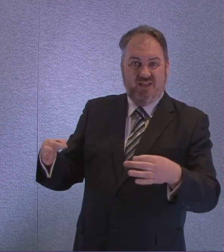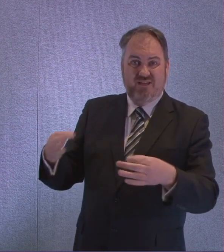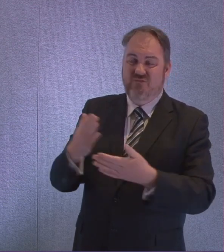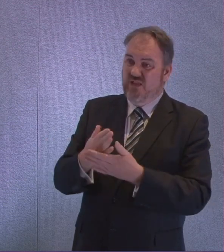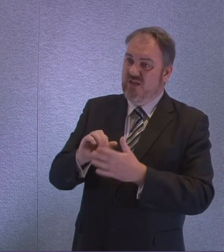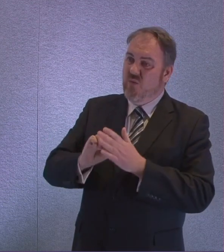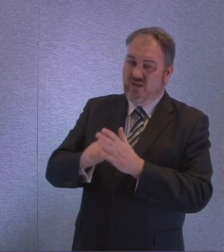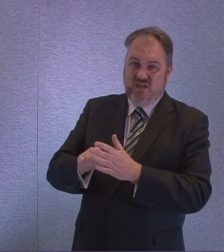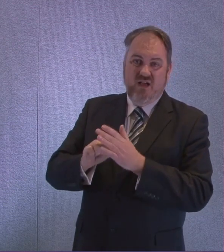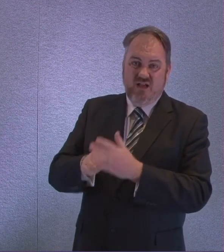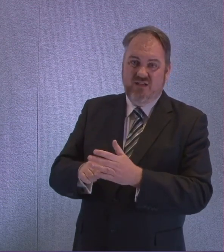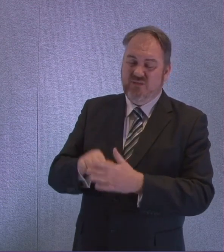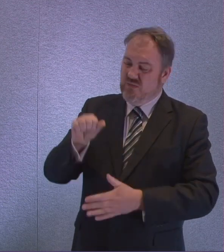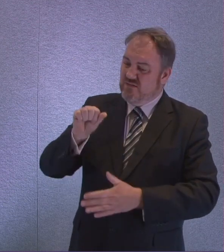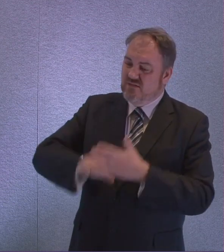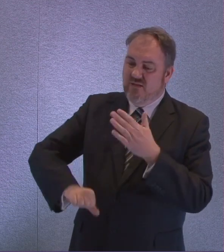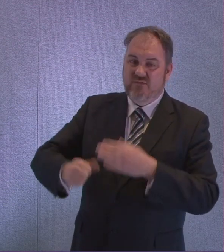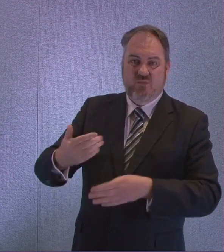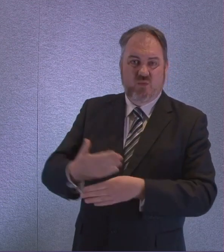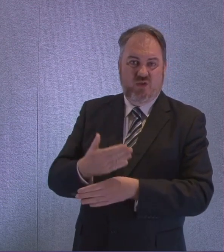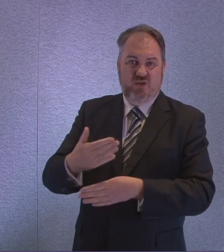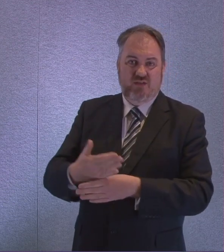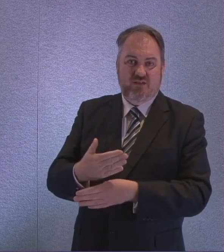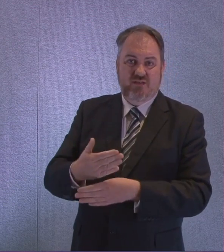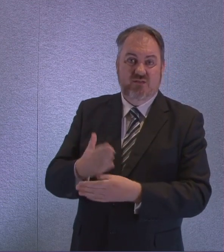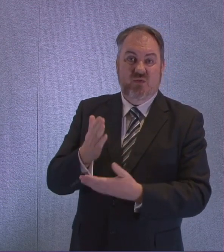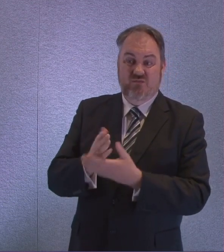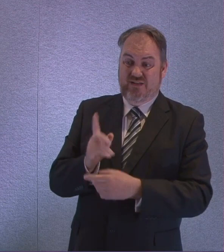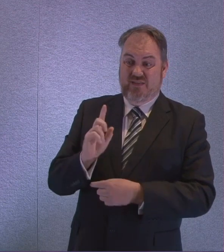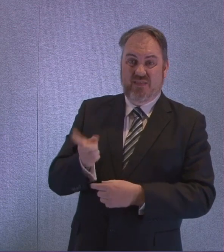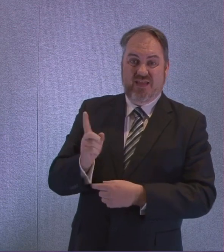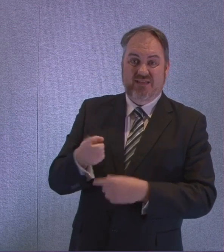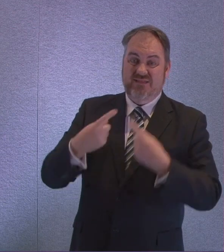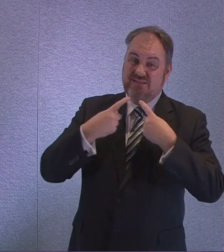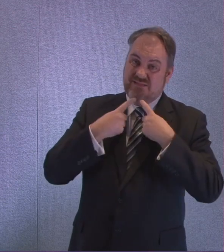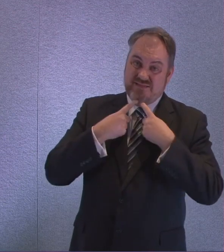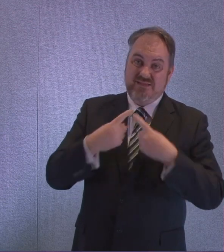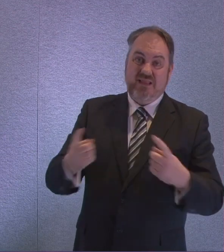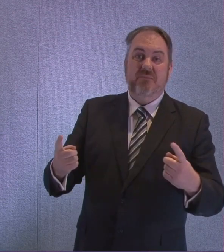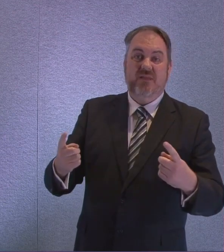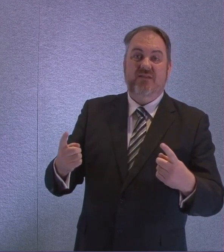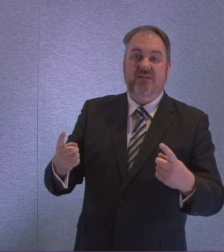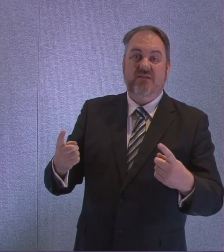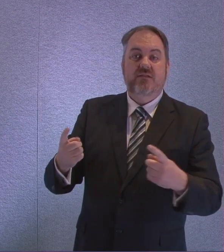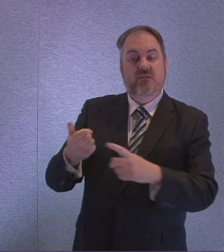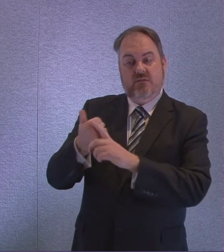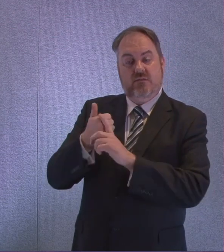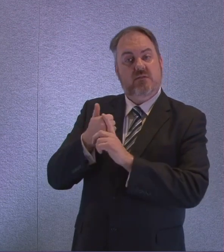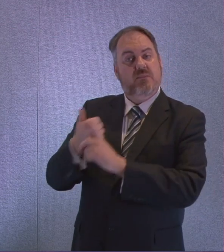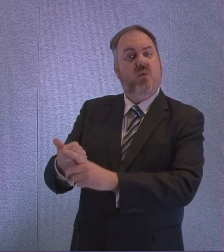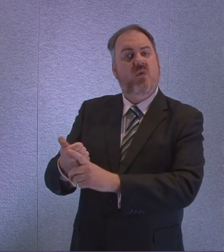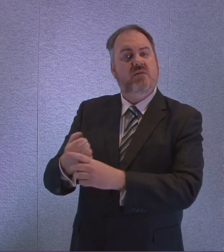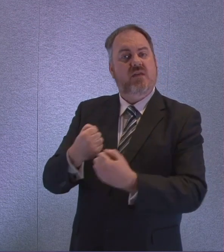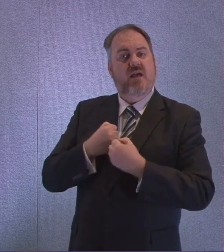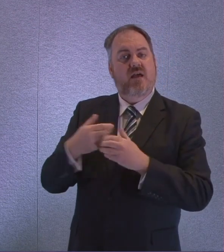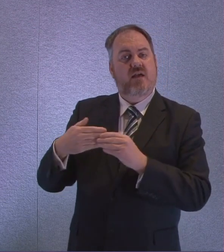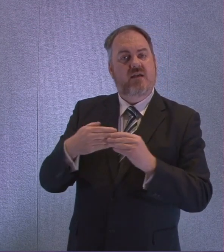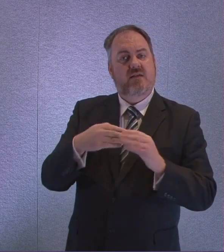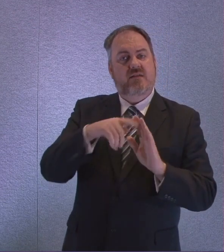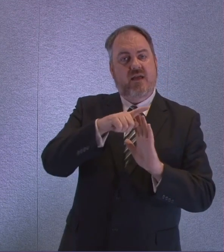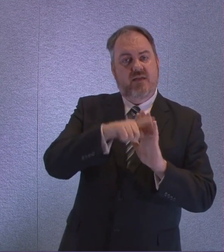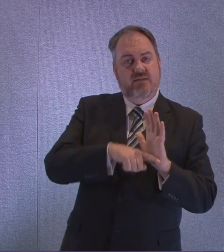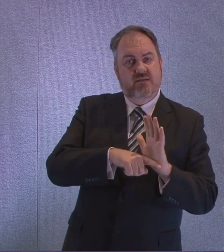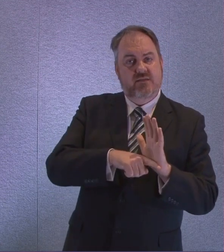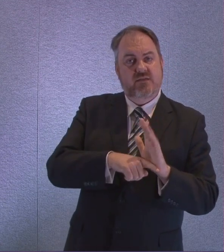difficult jobs. Now, that statement, which endorses the guidance, but is very clear about that interpretation of it, has been